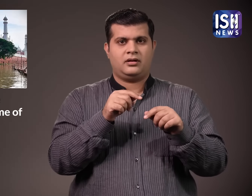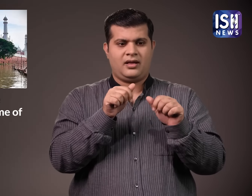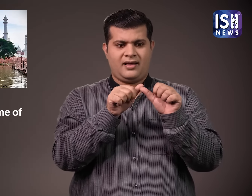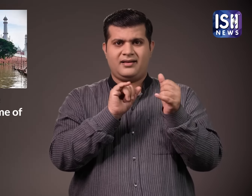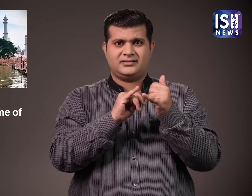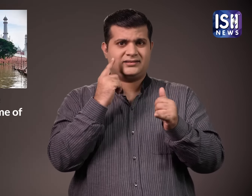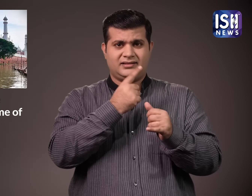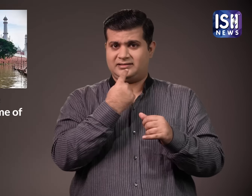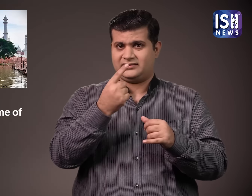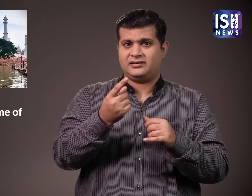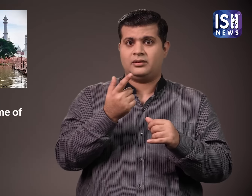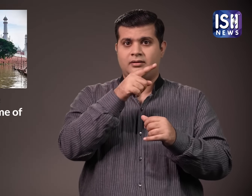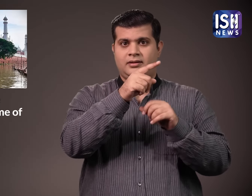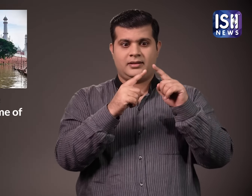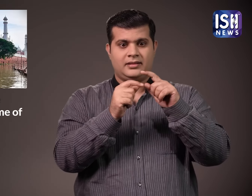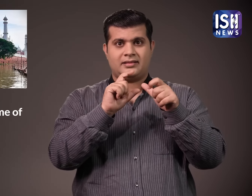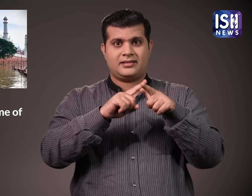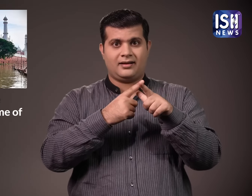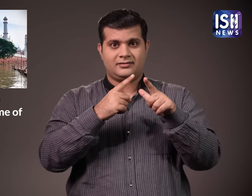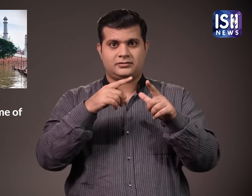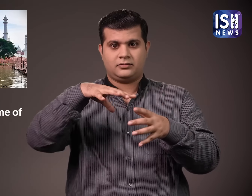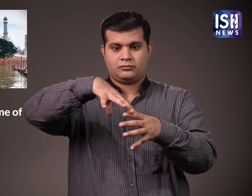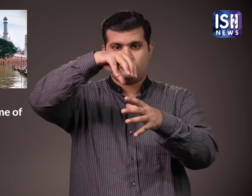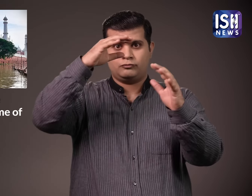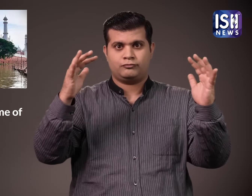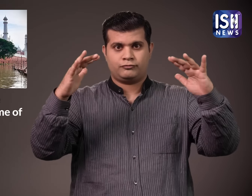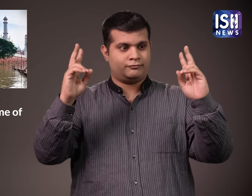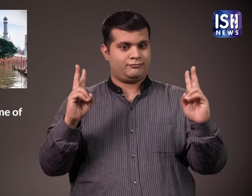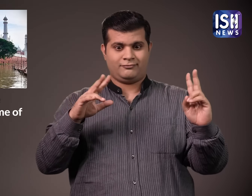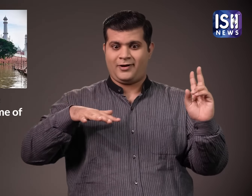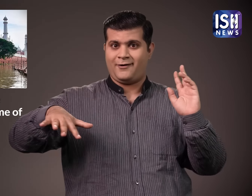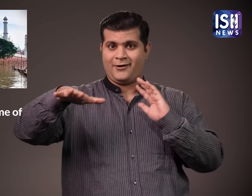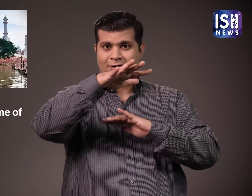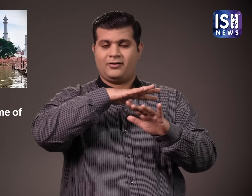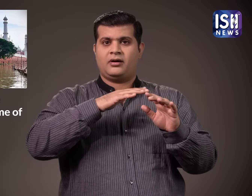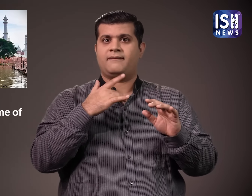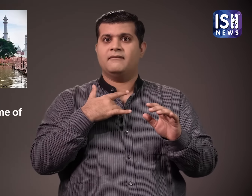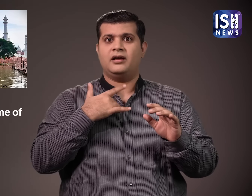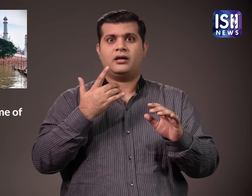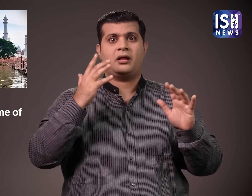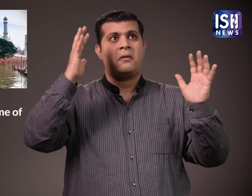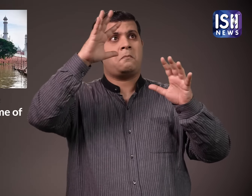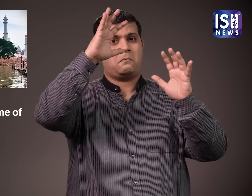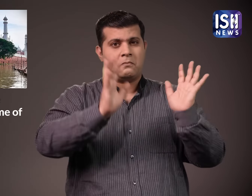However, ASI claims that there is no serious structural issues at the Taj Mahal. It is strong enough.